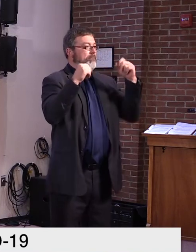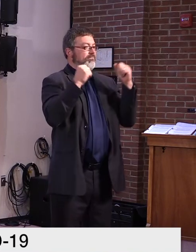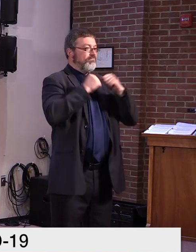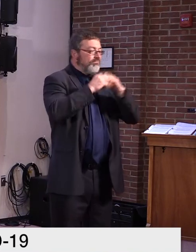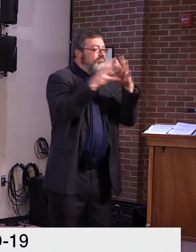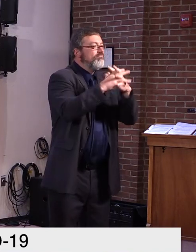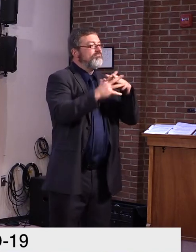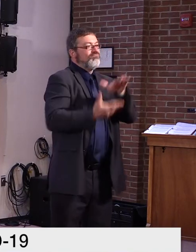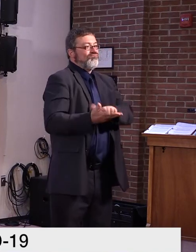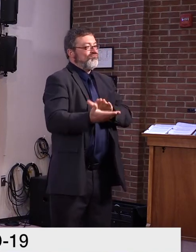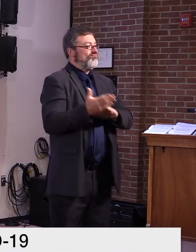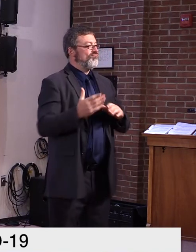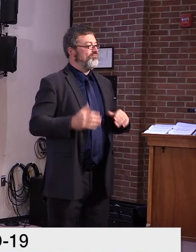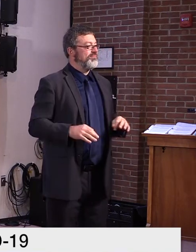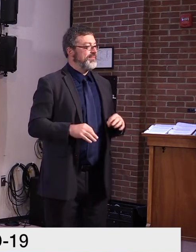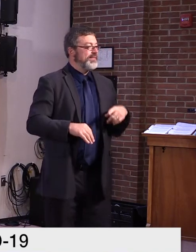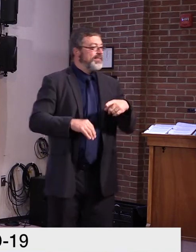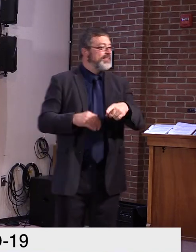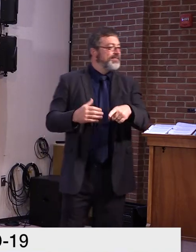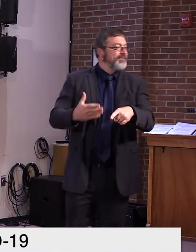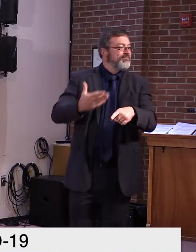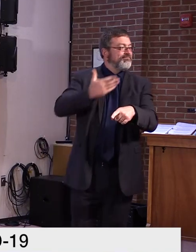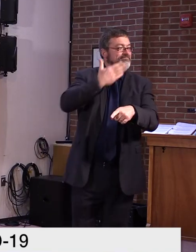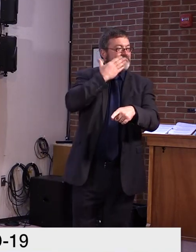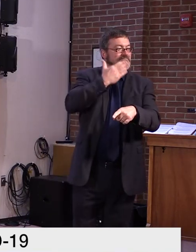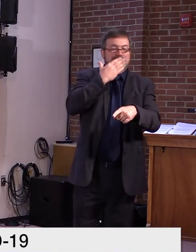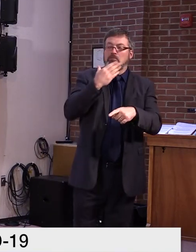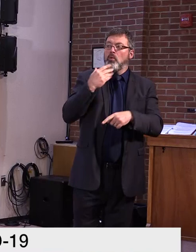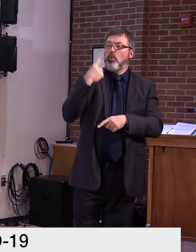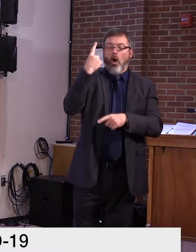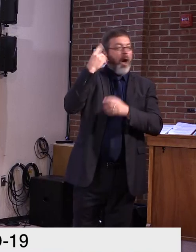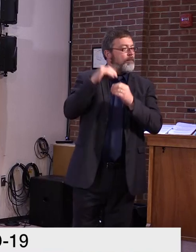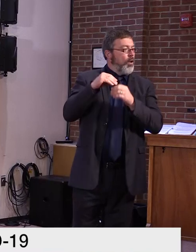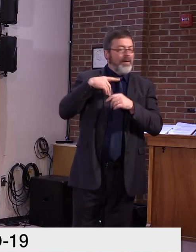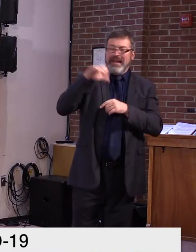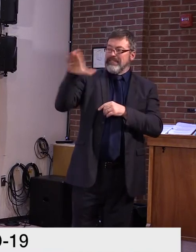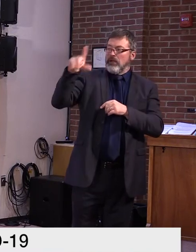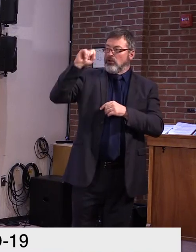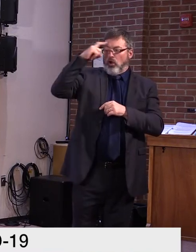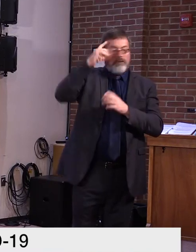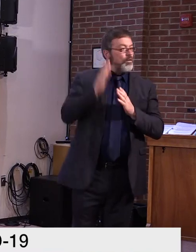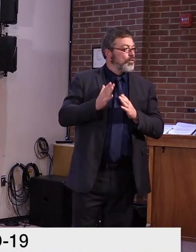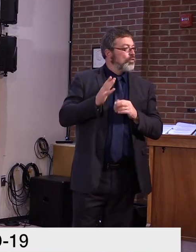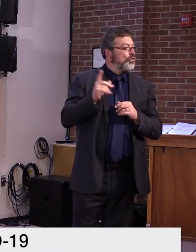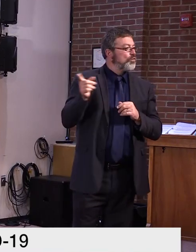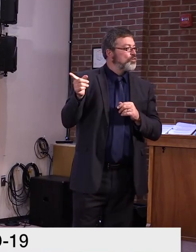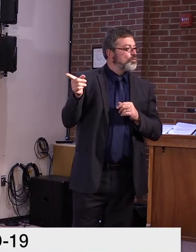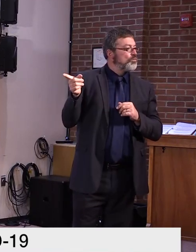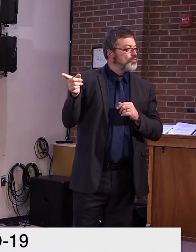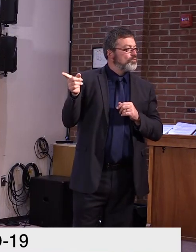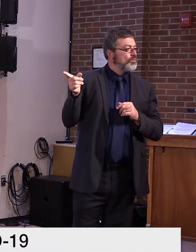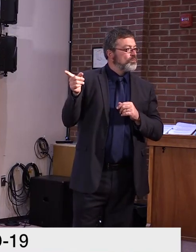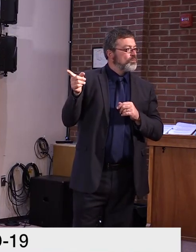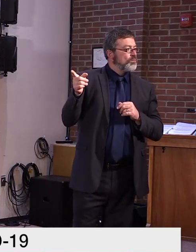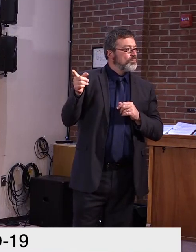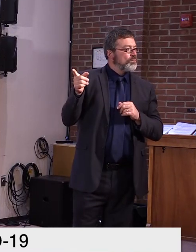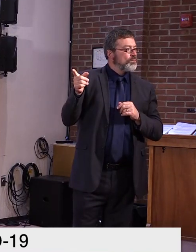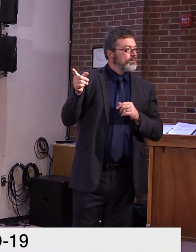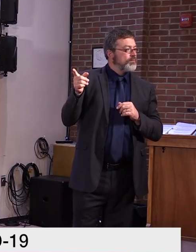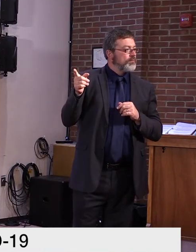Thanks. then one other thing, Governor, I believe you asked about the lawsuit that's been brought, um,